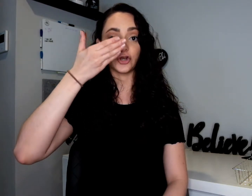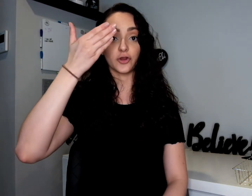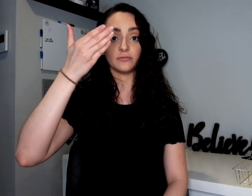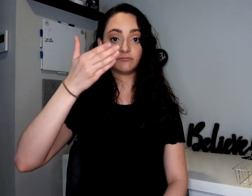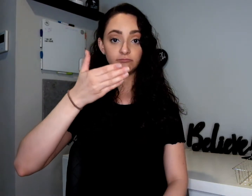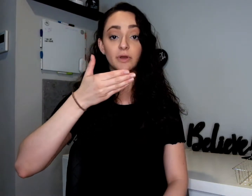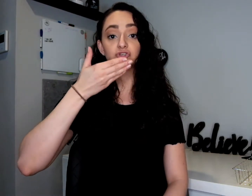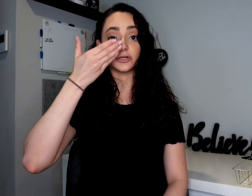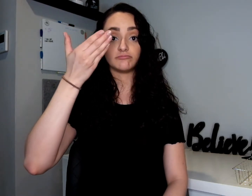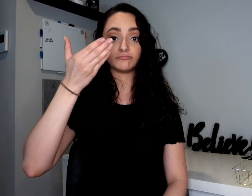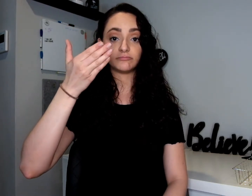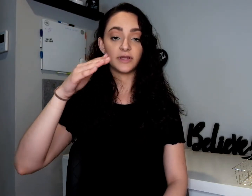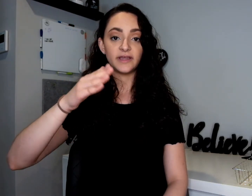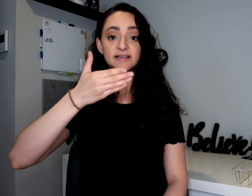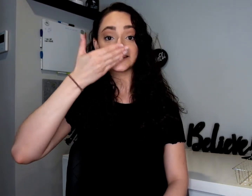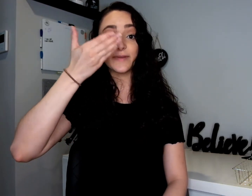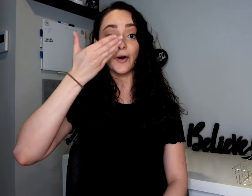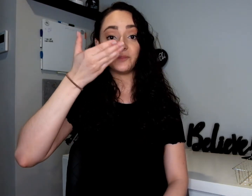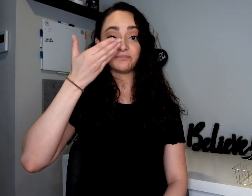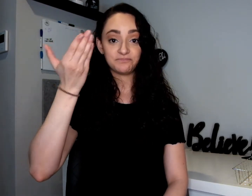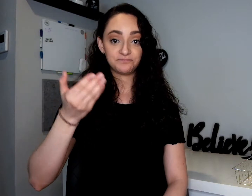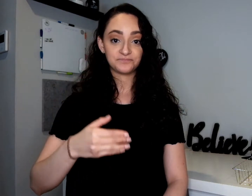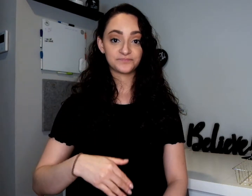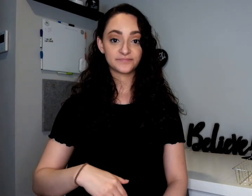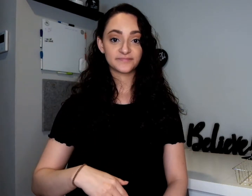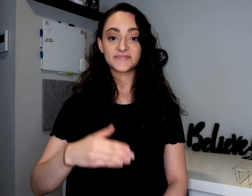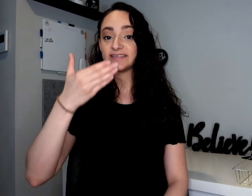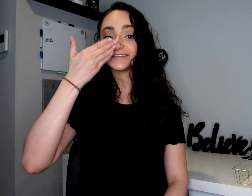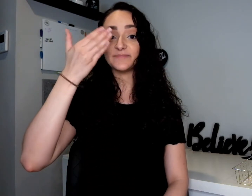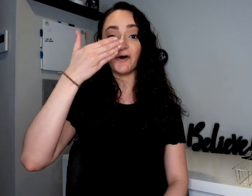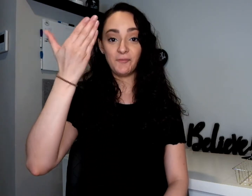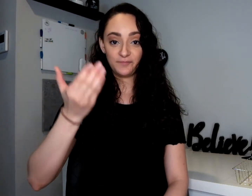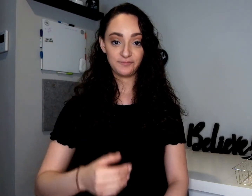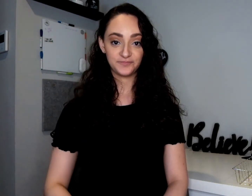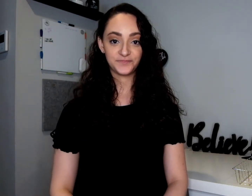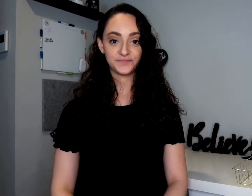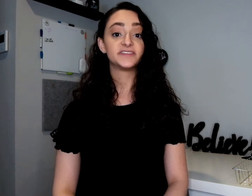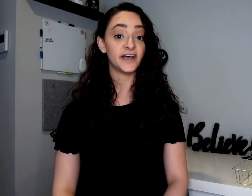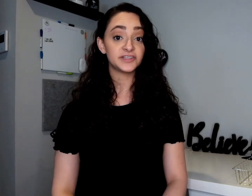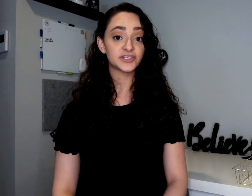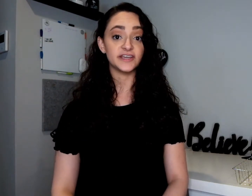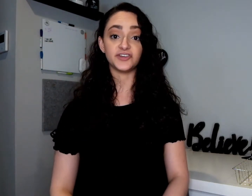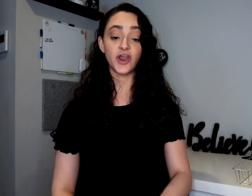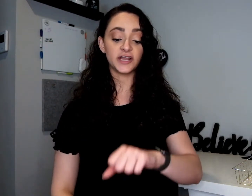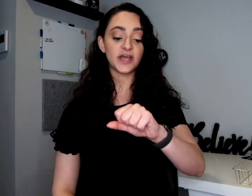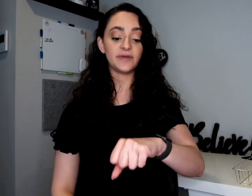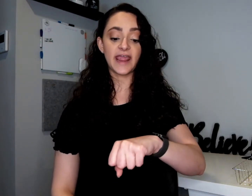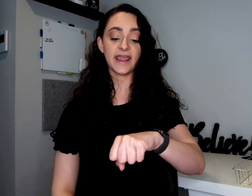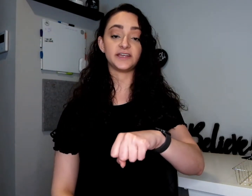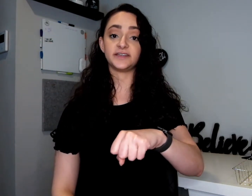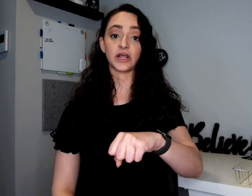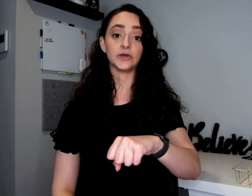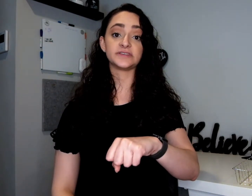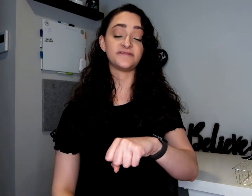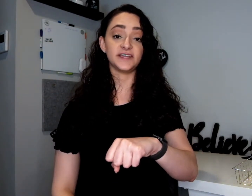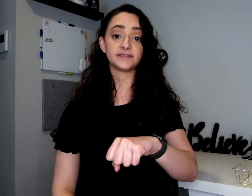motion. Smell. Smell. Touch is your non-dominant hand in a closed fist,